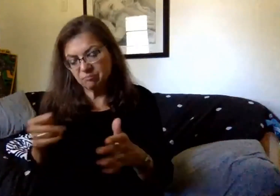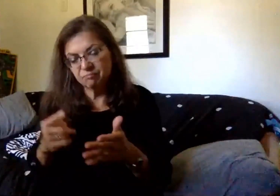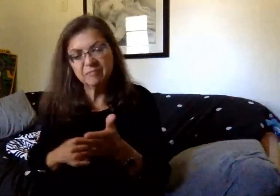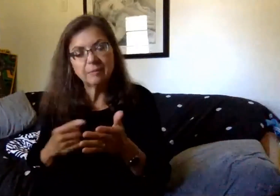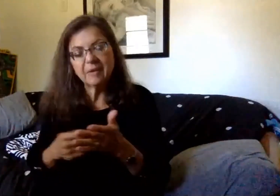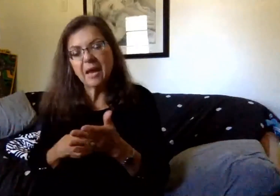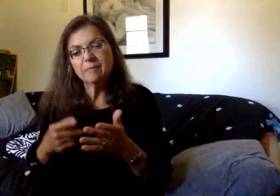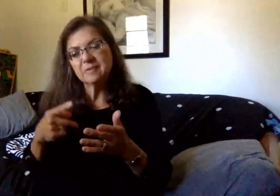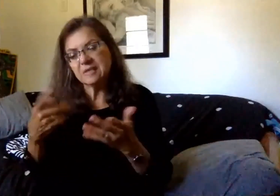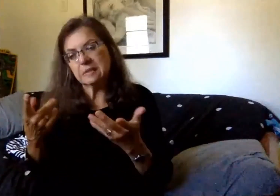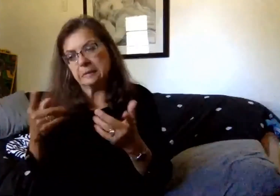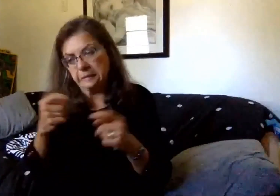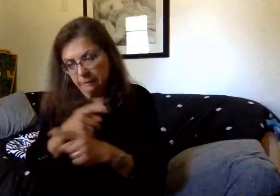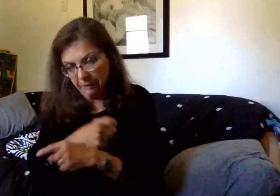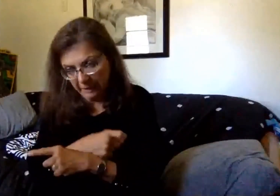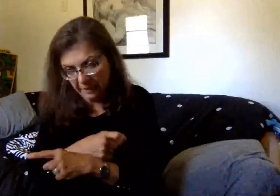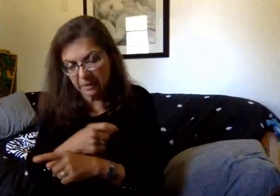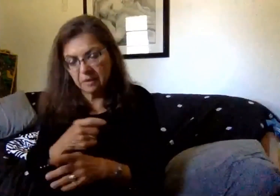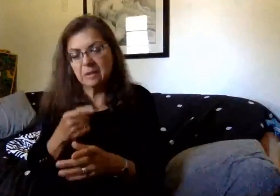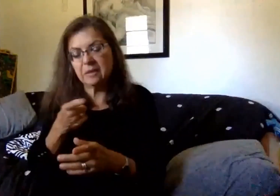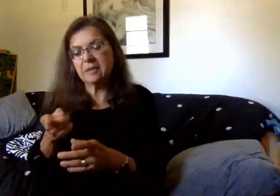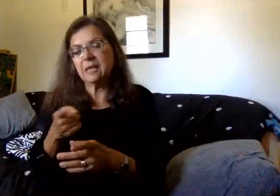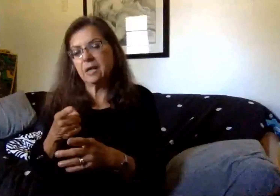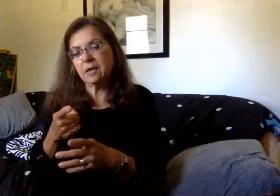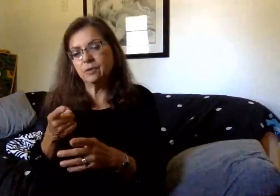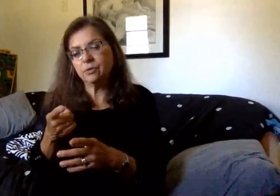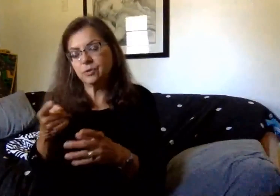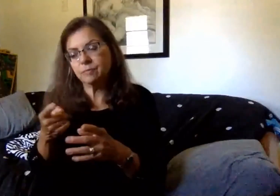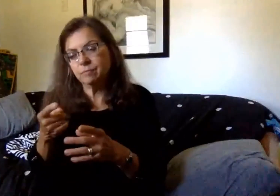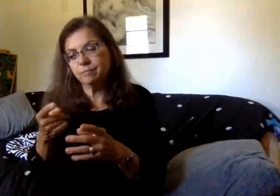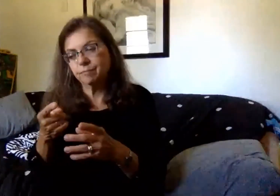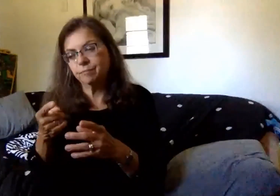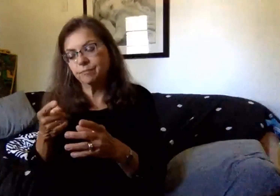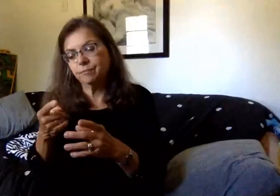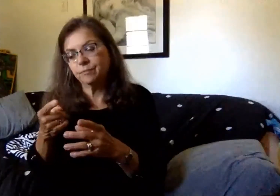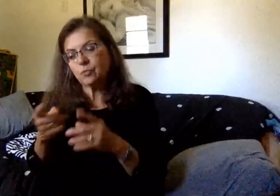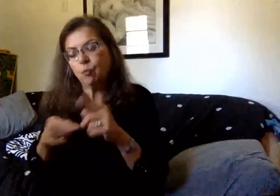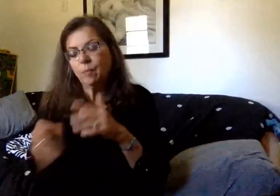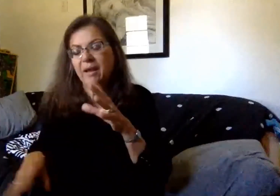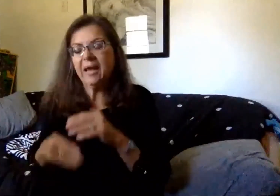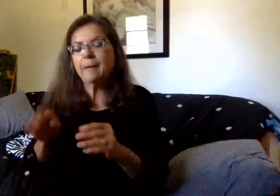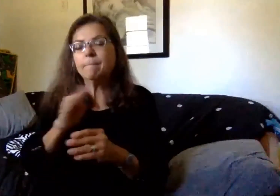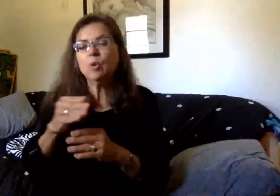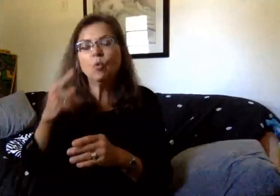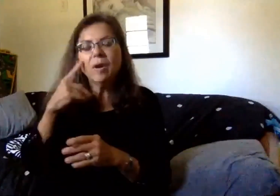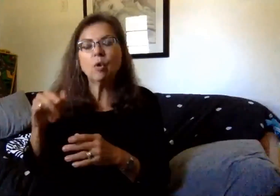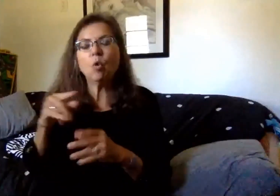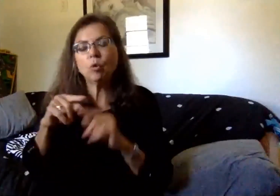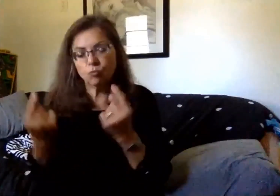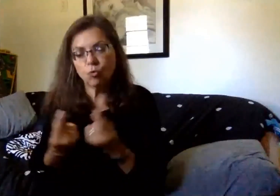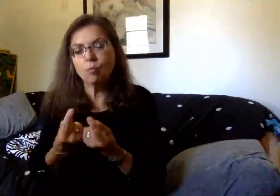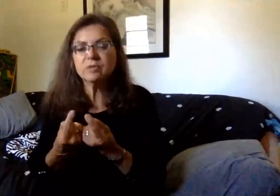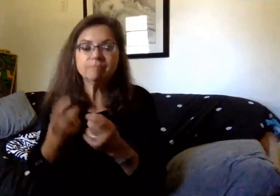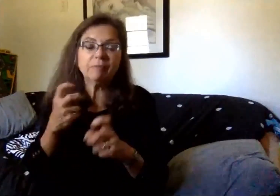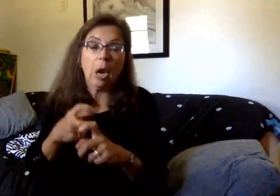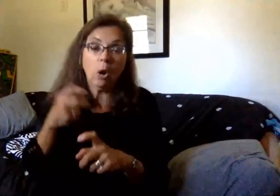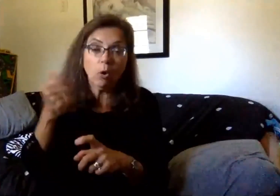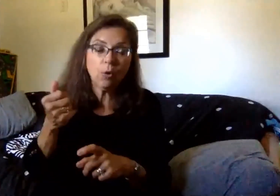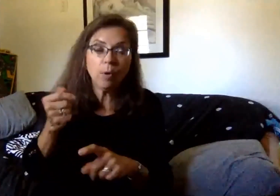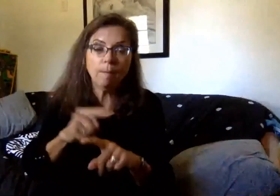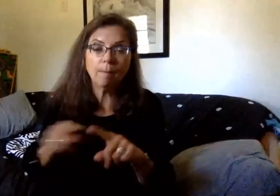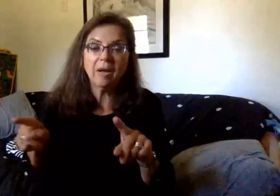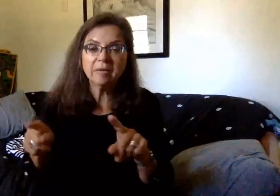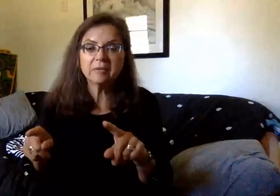puzzle. I think there's an added layer of complexity when we added the blue and gold groups. However, we have obviously a very talented team of